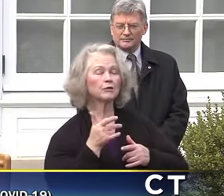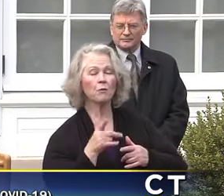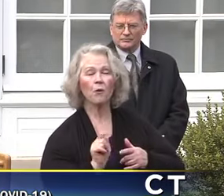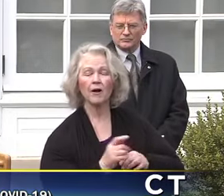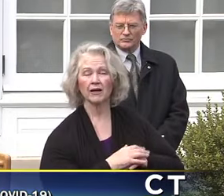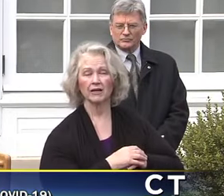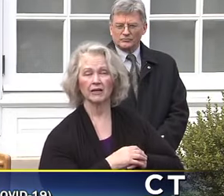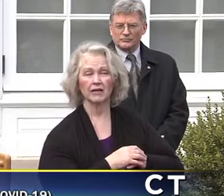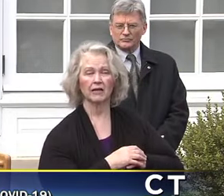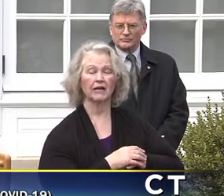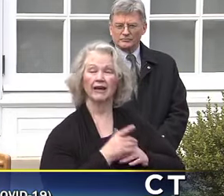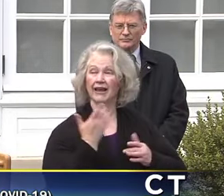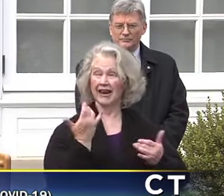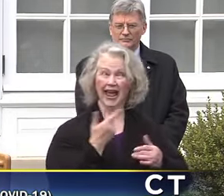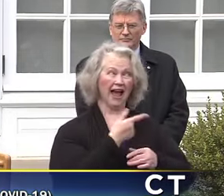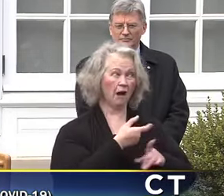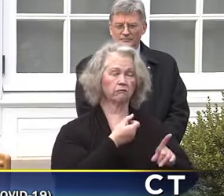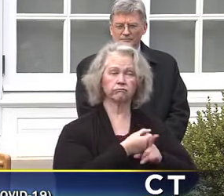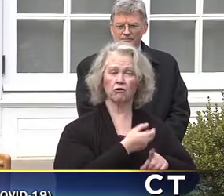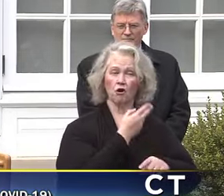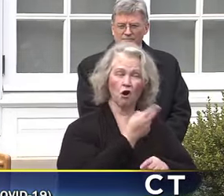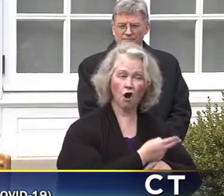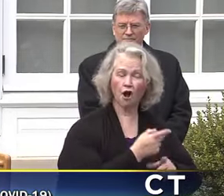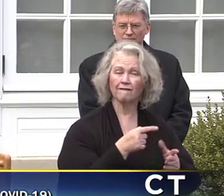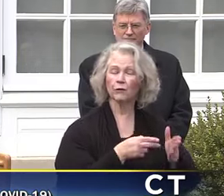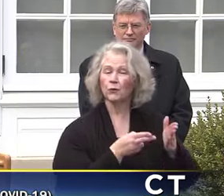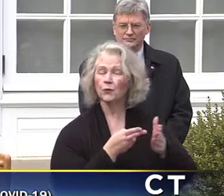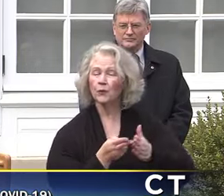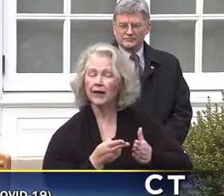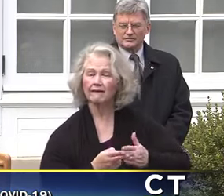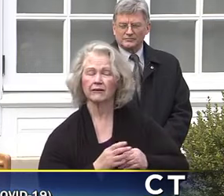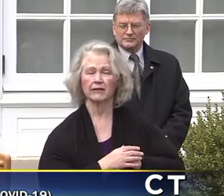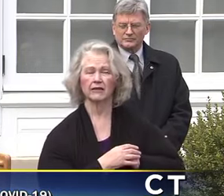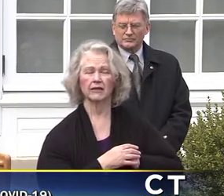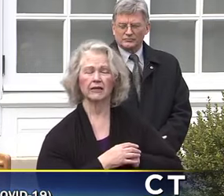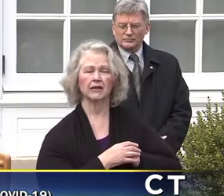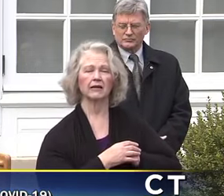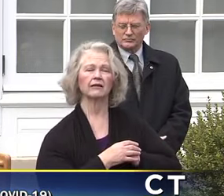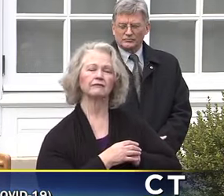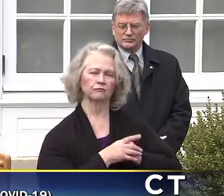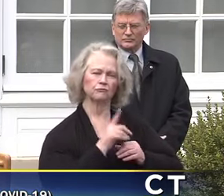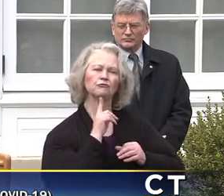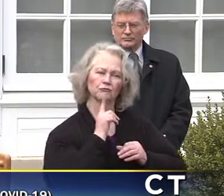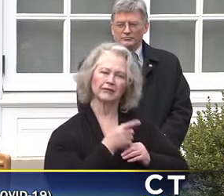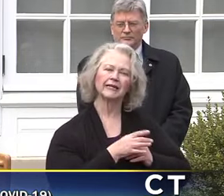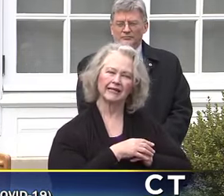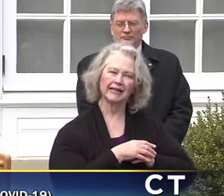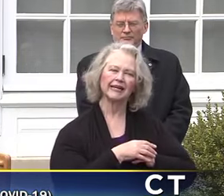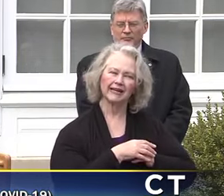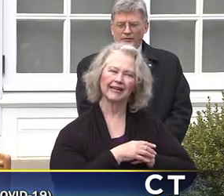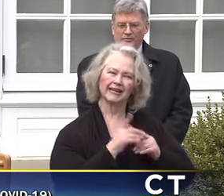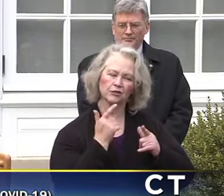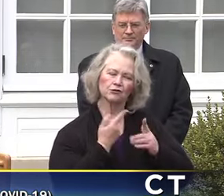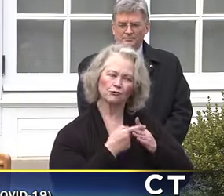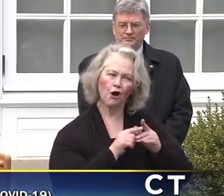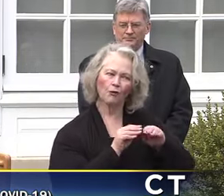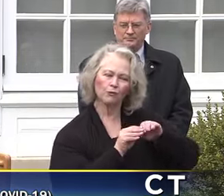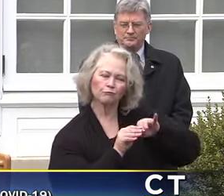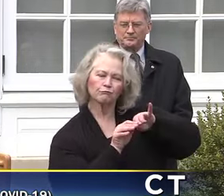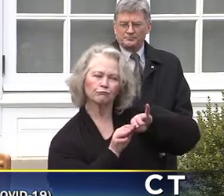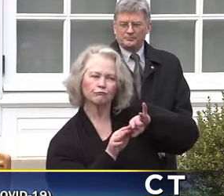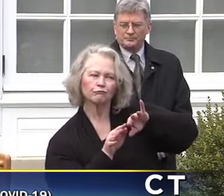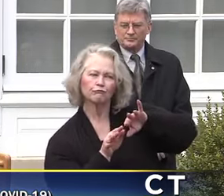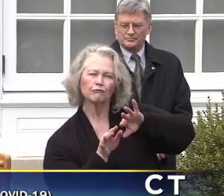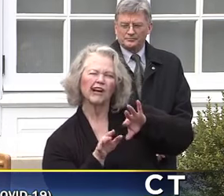have cases in Hartford and New Haven. And really, this is just starting to move across. We're just at the